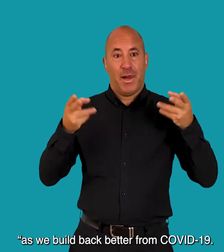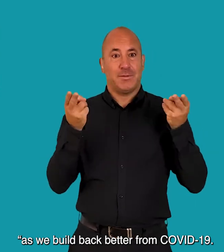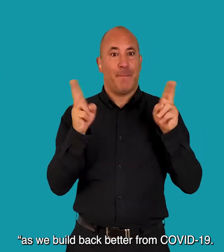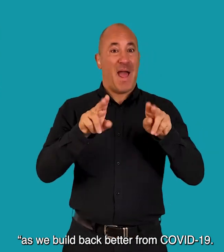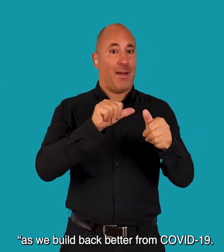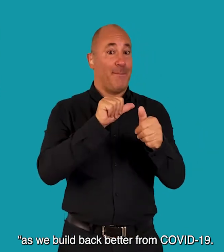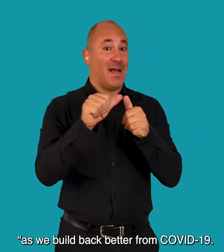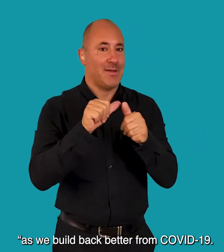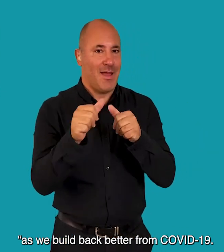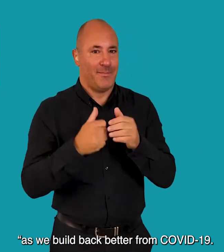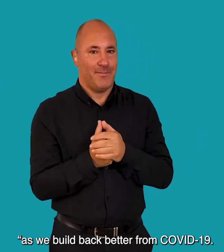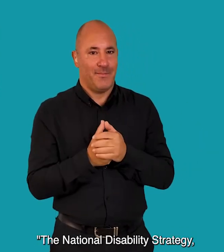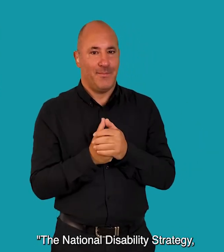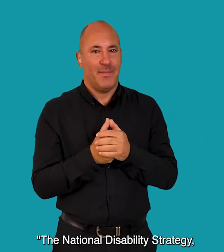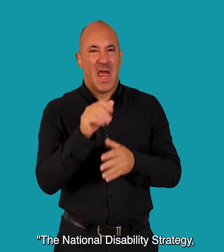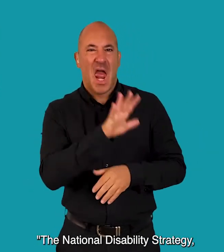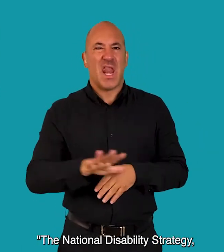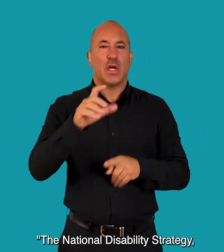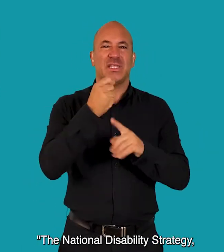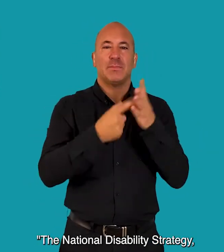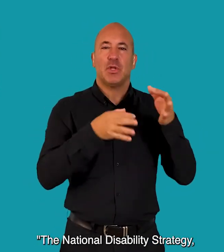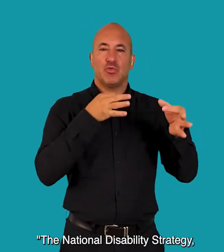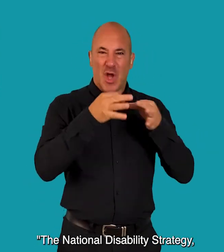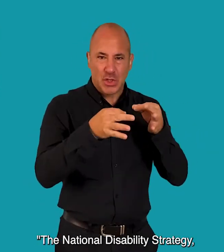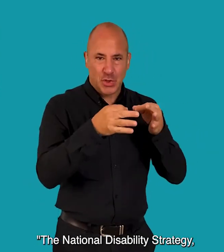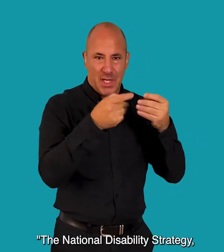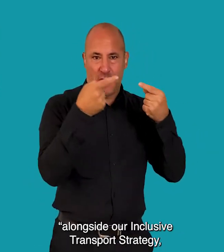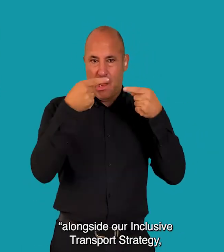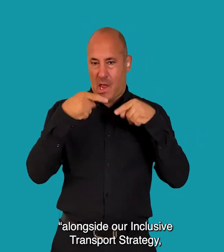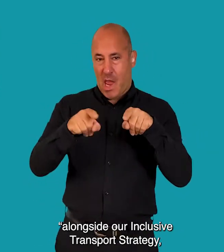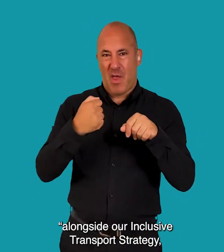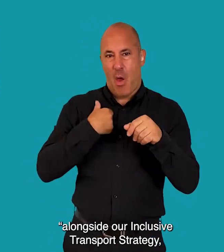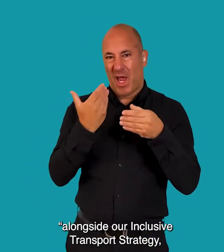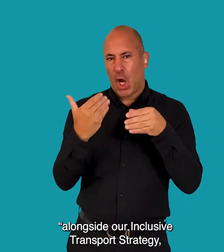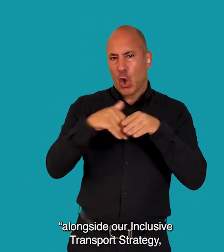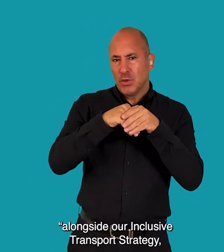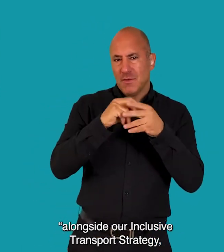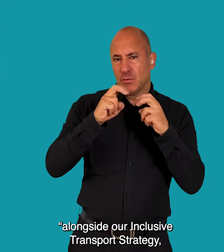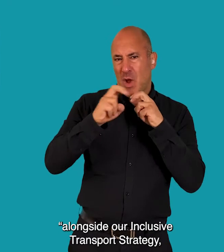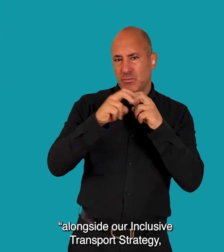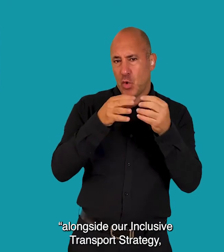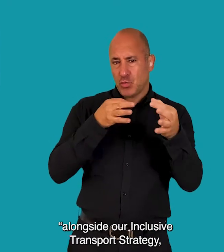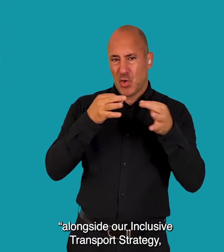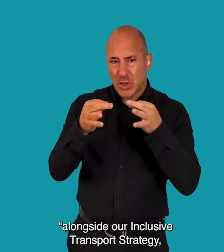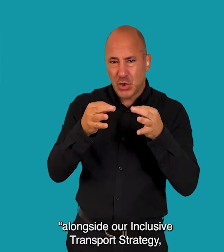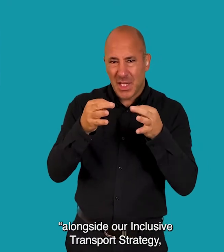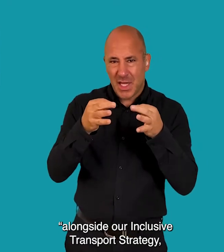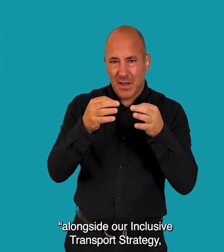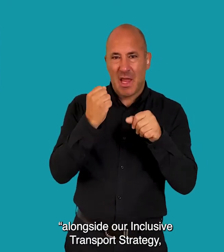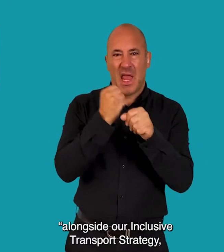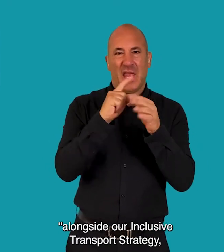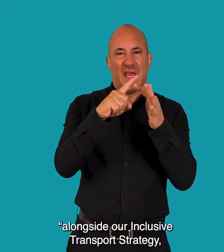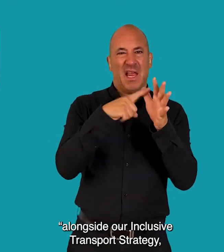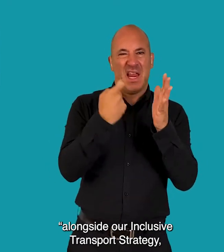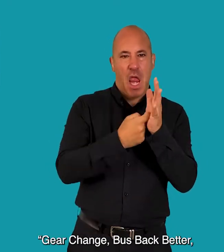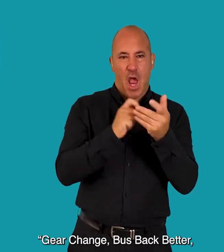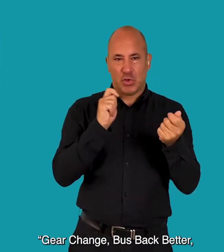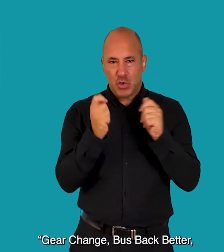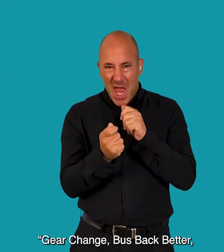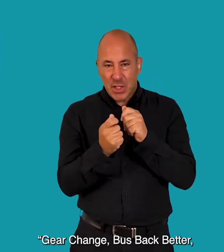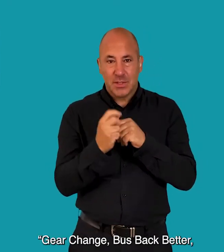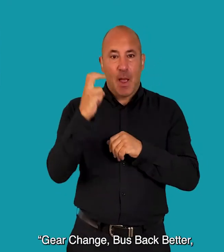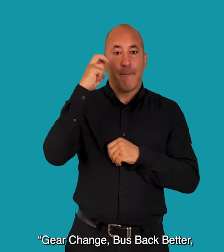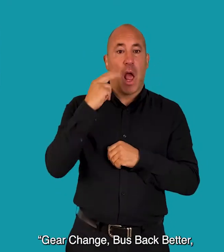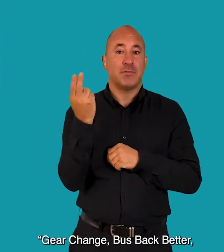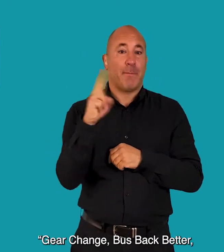from COVID-19 The National Disability Strategy, alongside our inclusive transport strategy gear